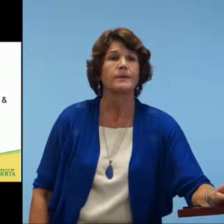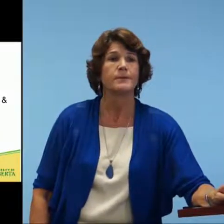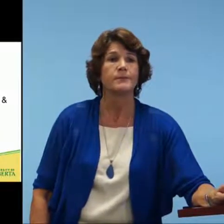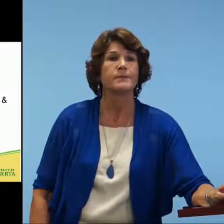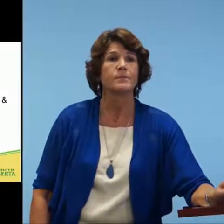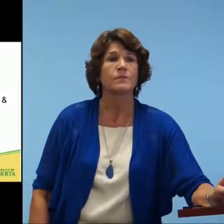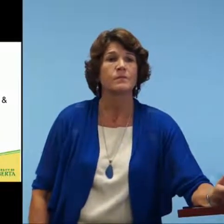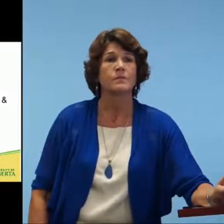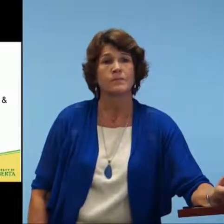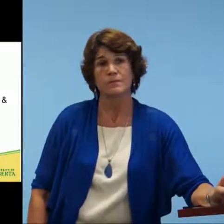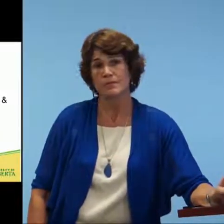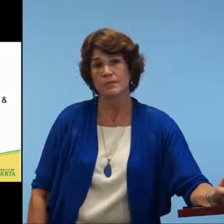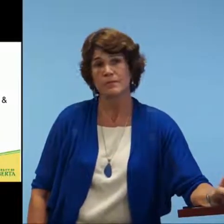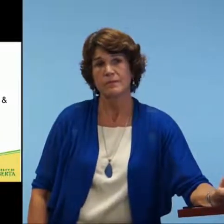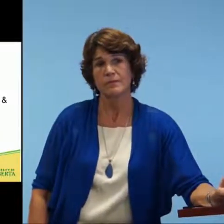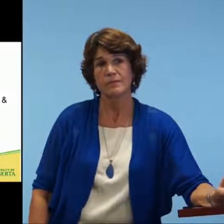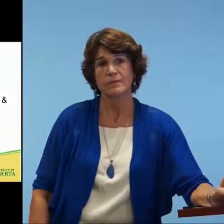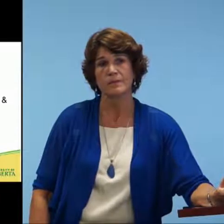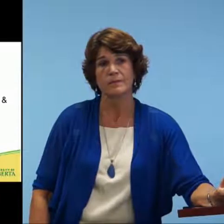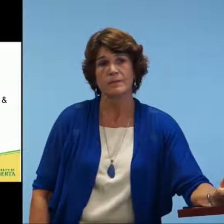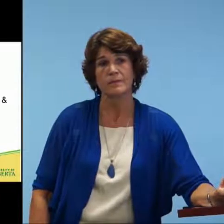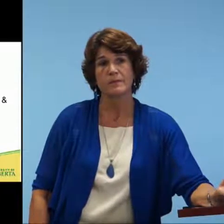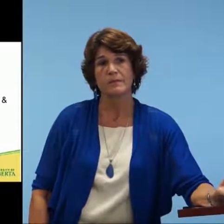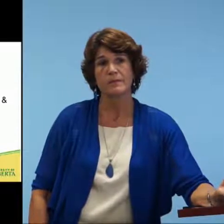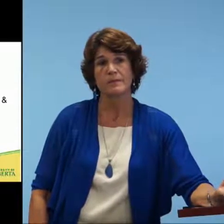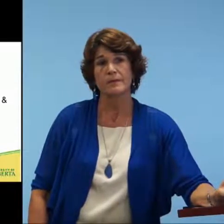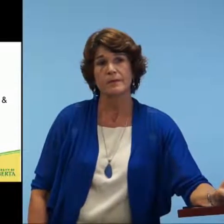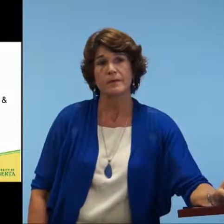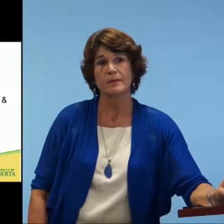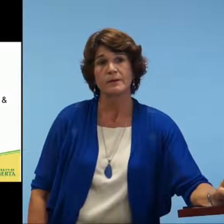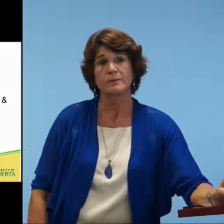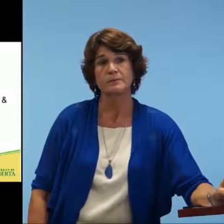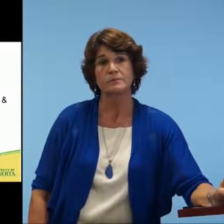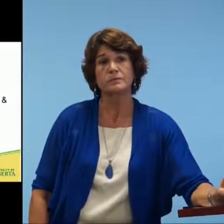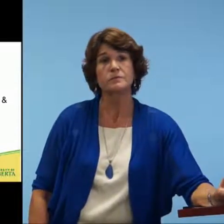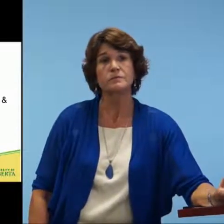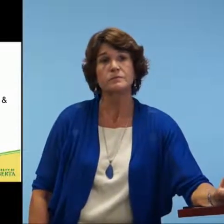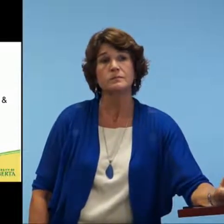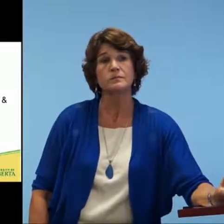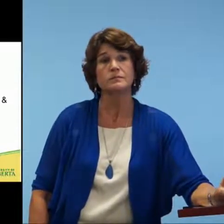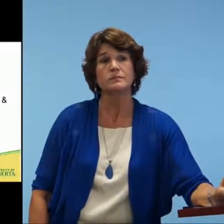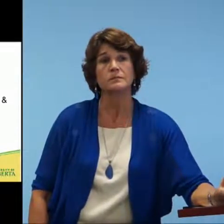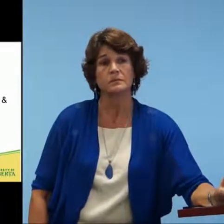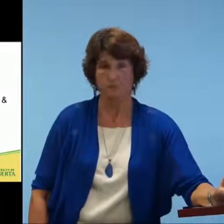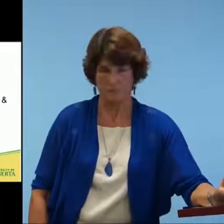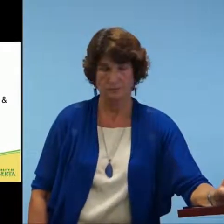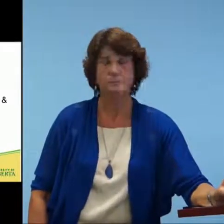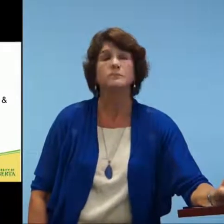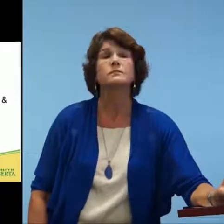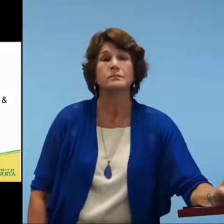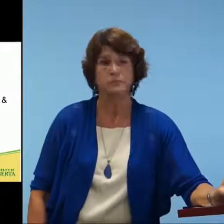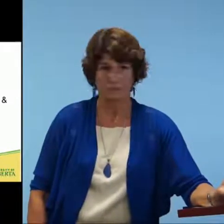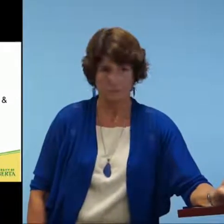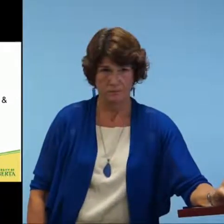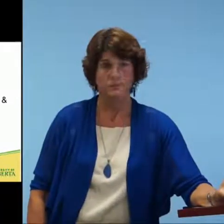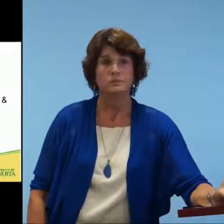these have not been released. The apps haven't been released yet. Do you have a timeline or